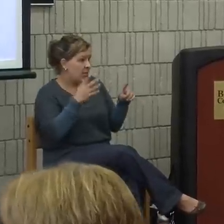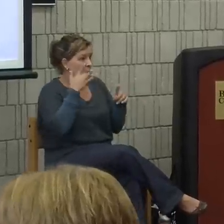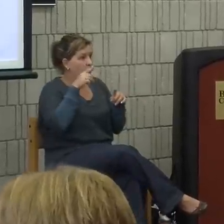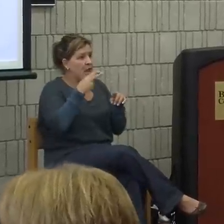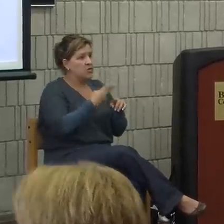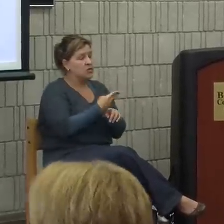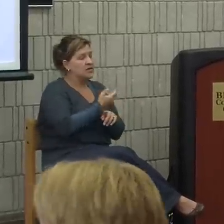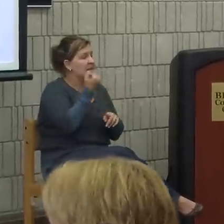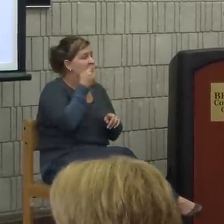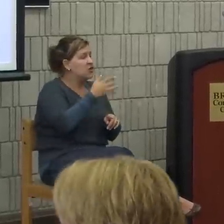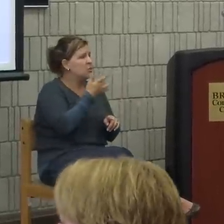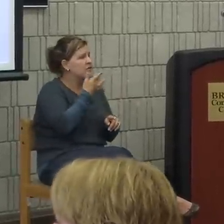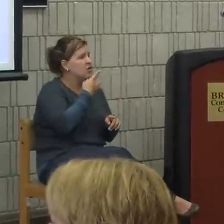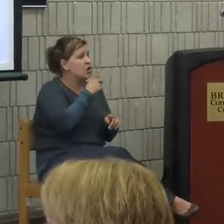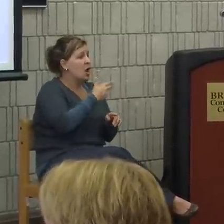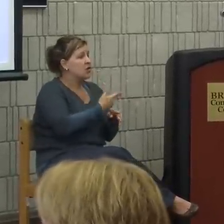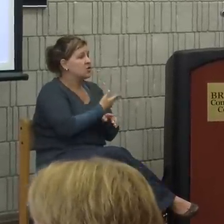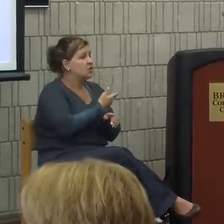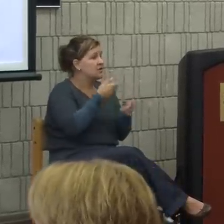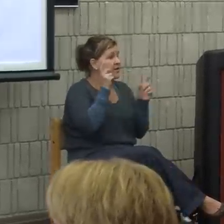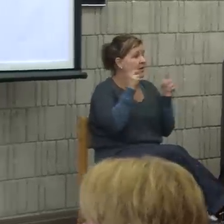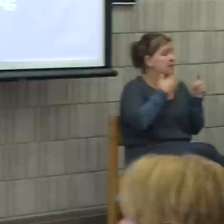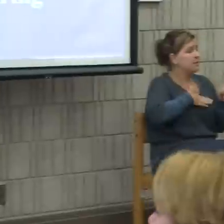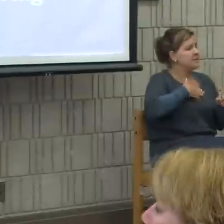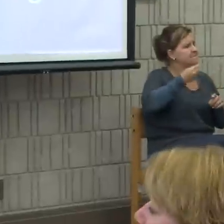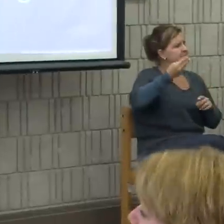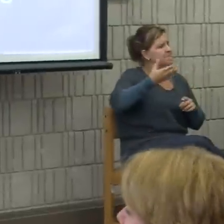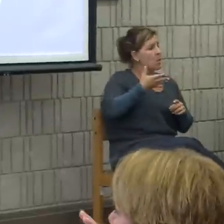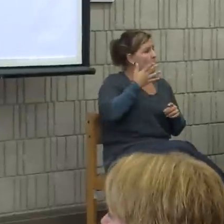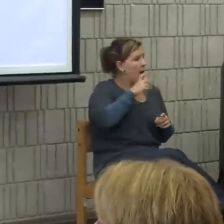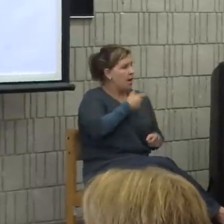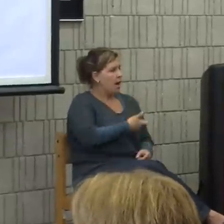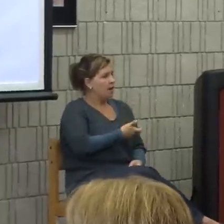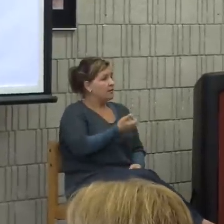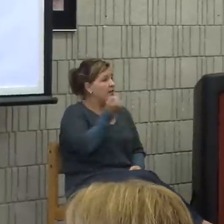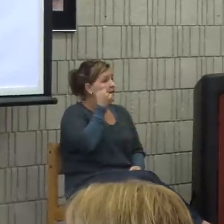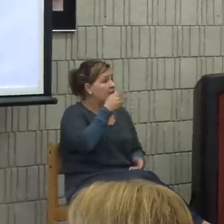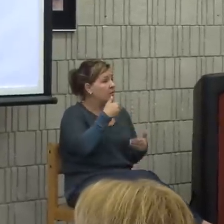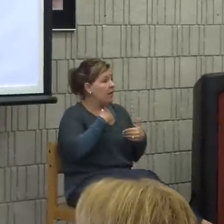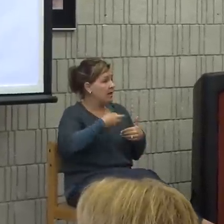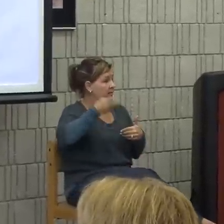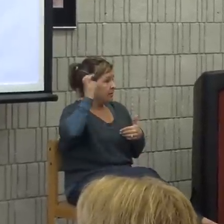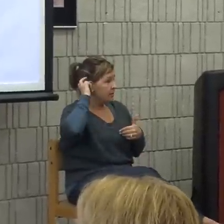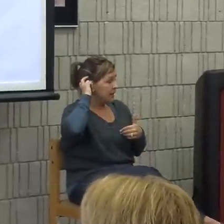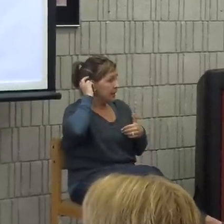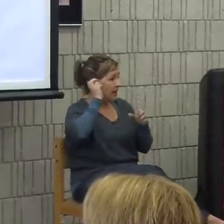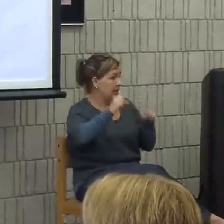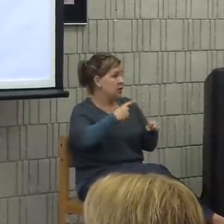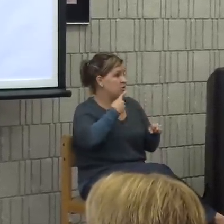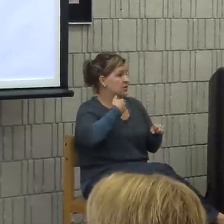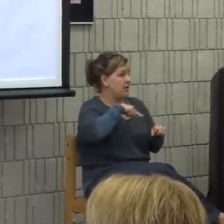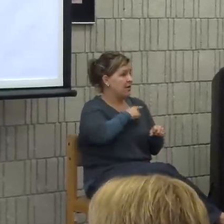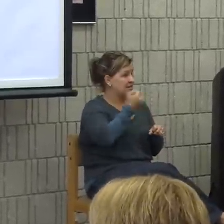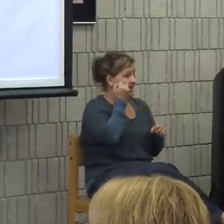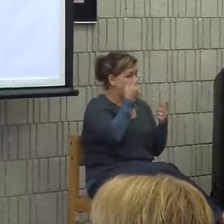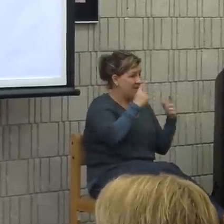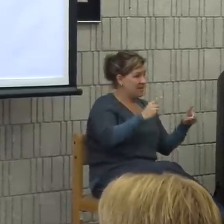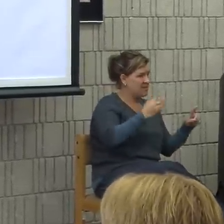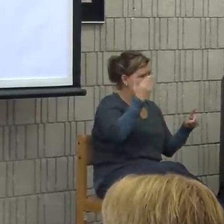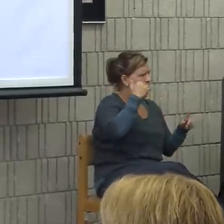a hearing aid, can you tell us why not? If you use a cochlear implant, can you tell us how effective it is, and why you use it, and how you use